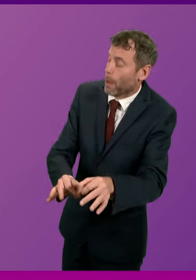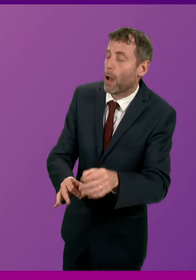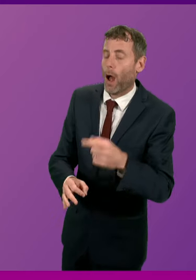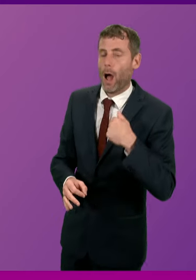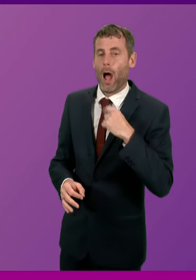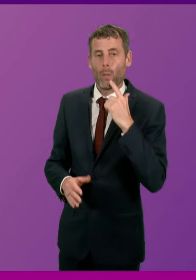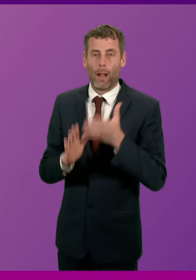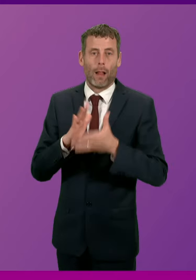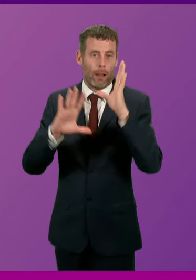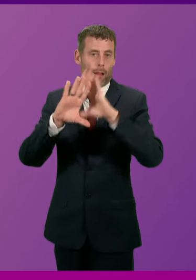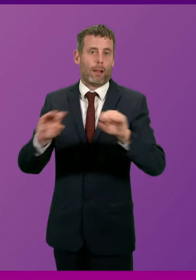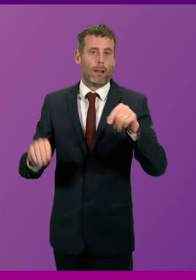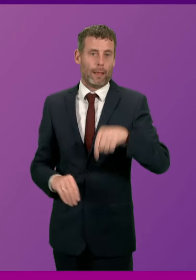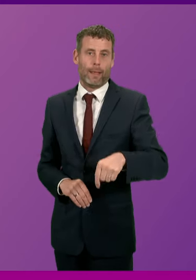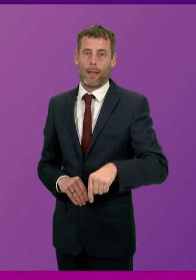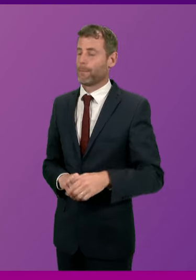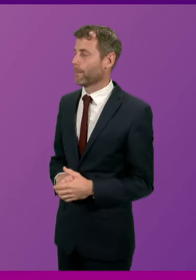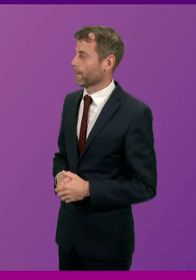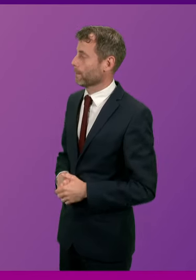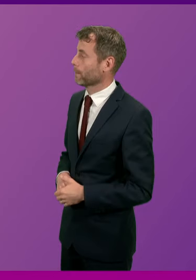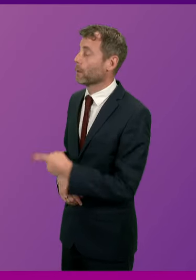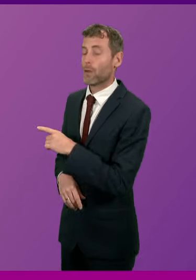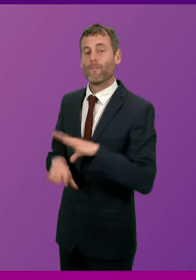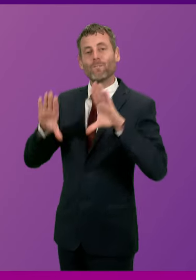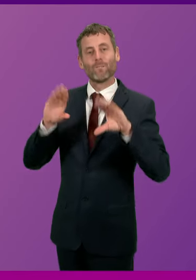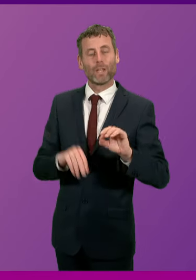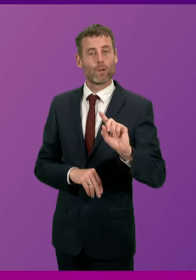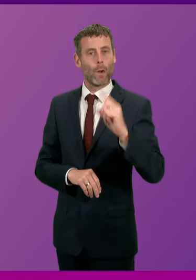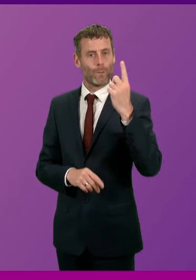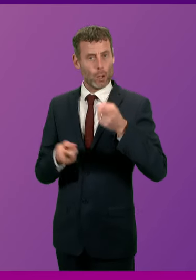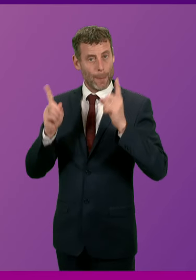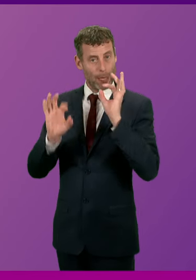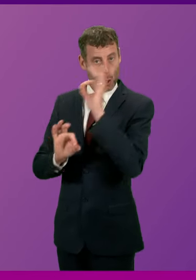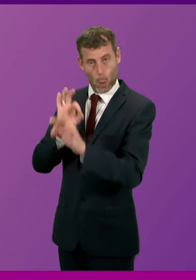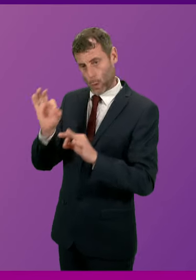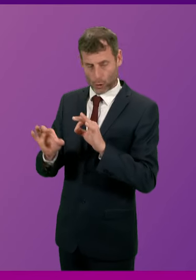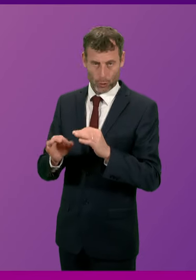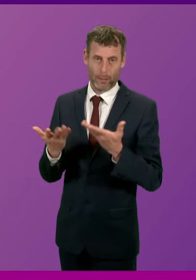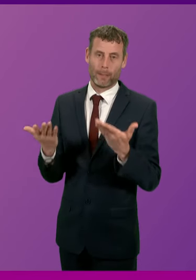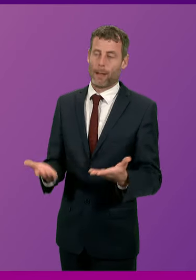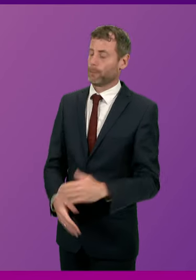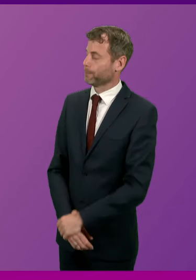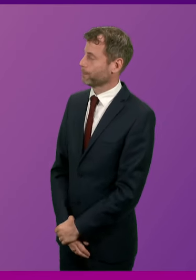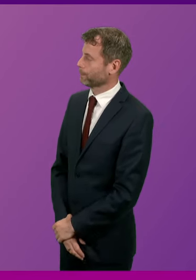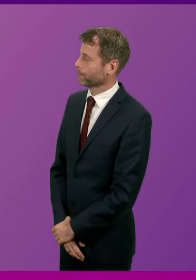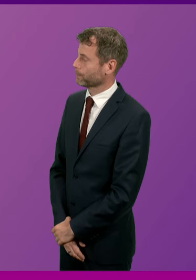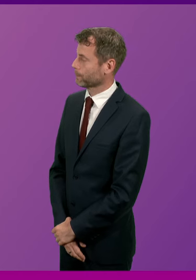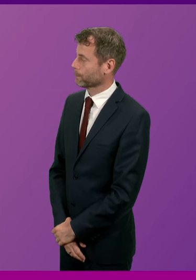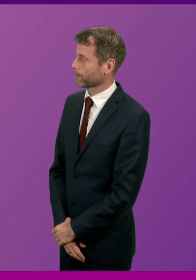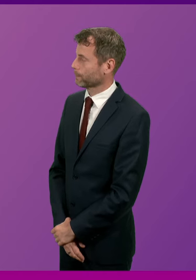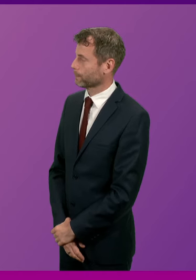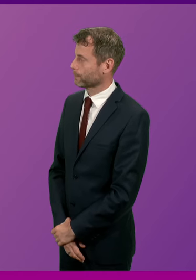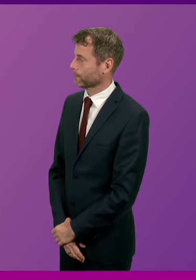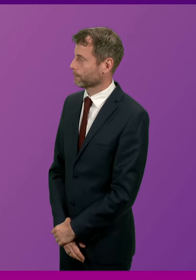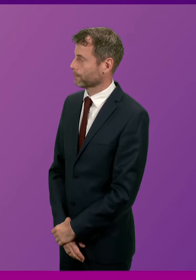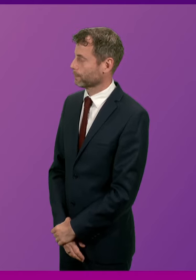view I will share that with parliament. that concludes first minister's questions the next item of business is a members business debate in the